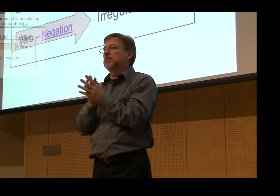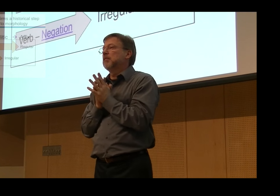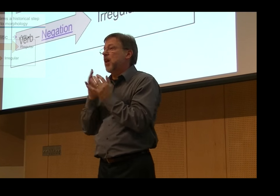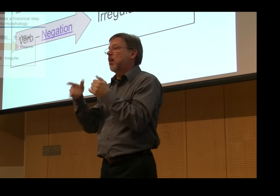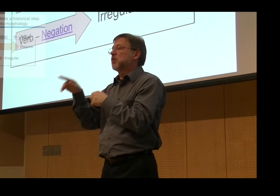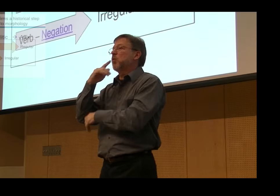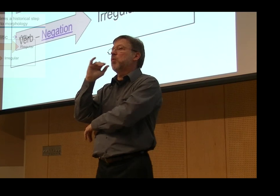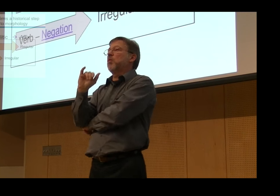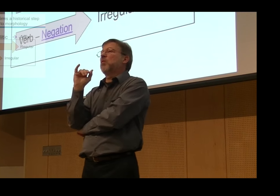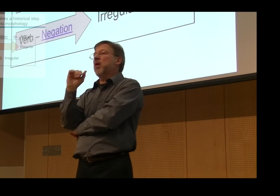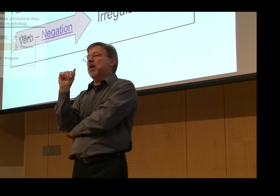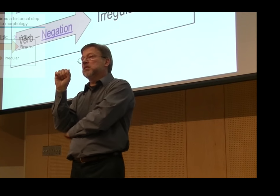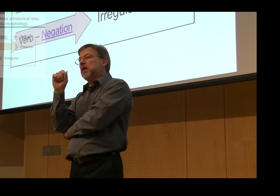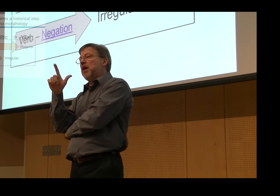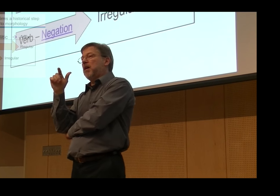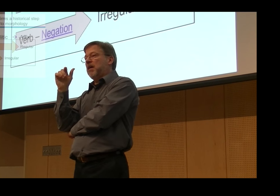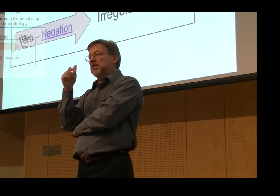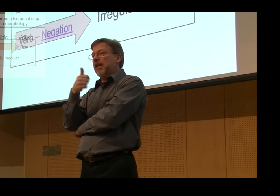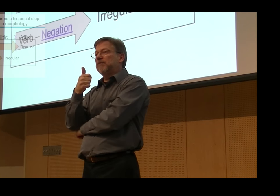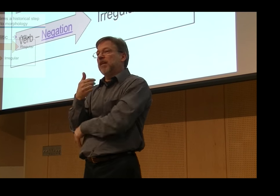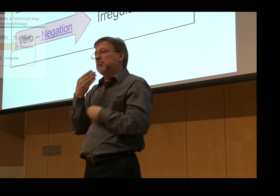And it's always occurs in the same location.